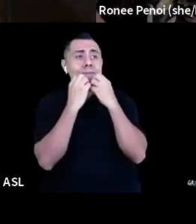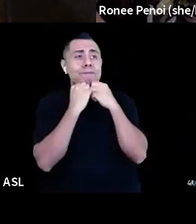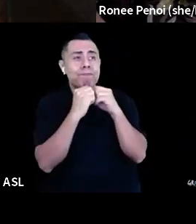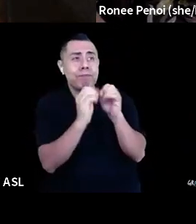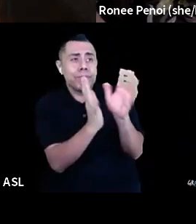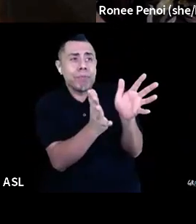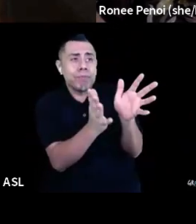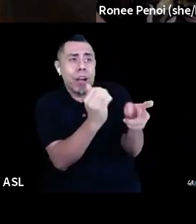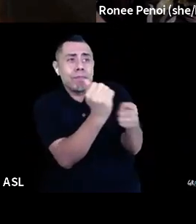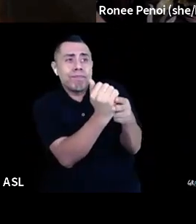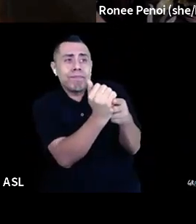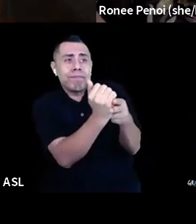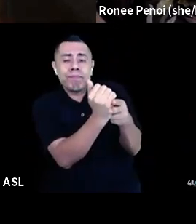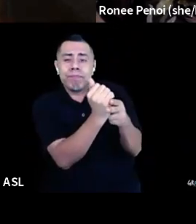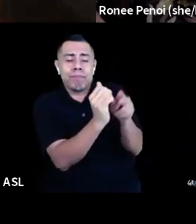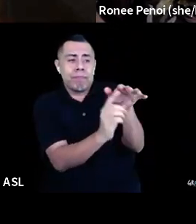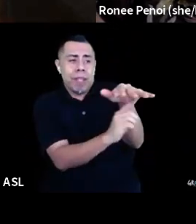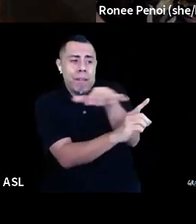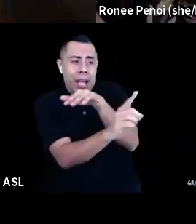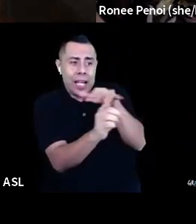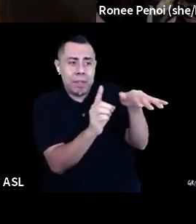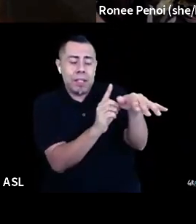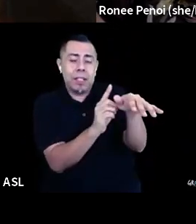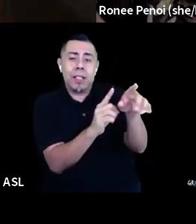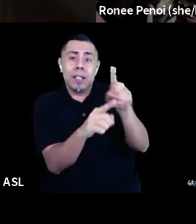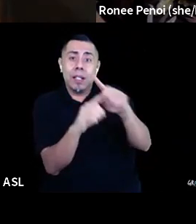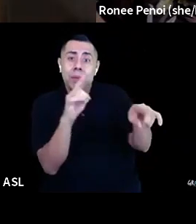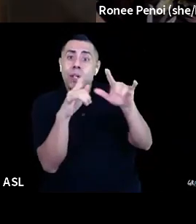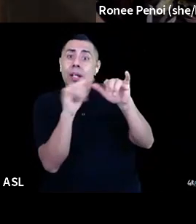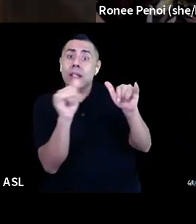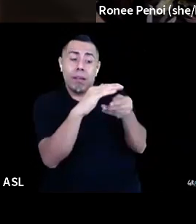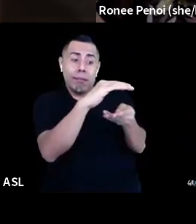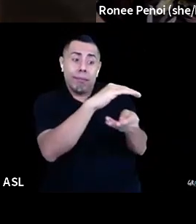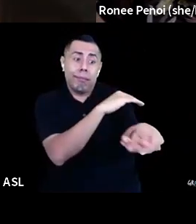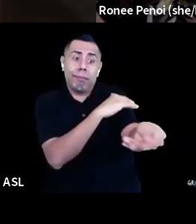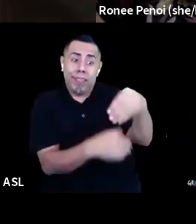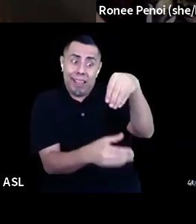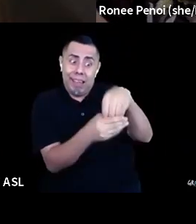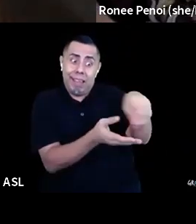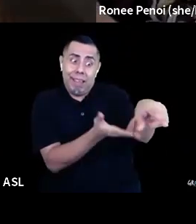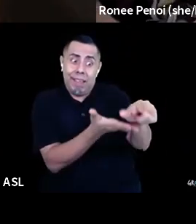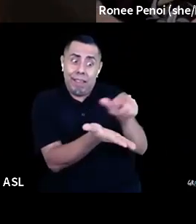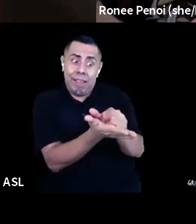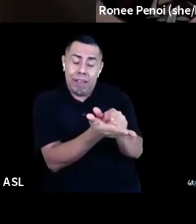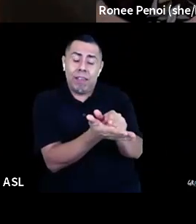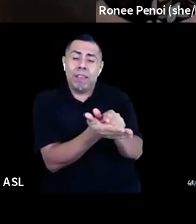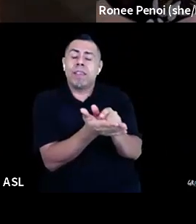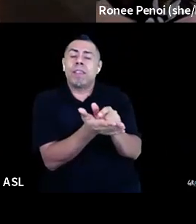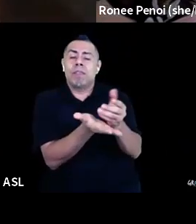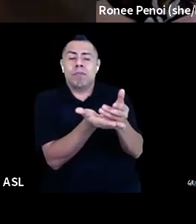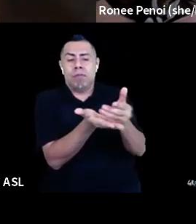was also the dispossession of native peoples and, and like the forced removal of native peoples from their homelands.